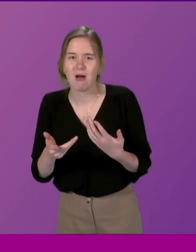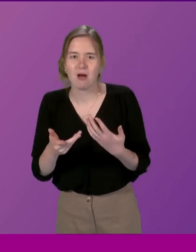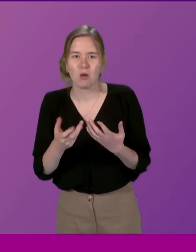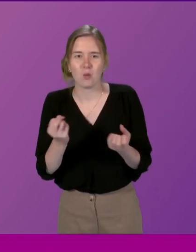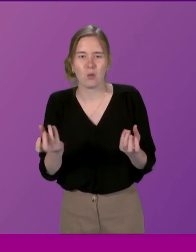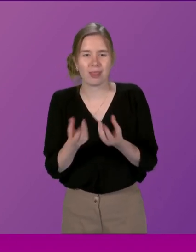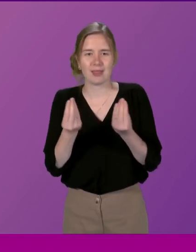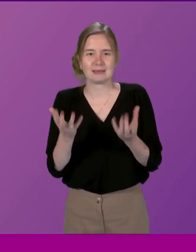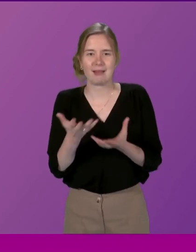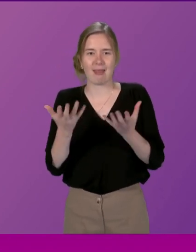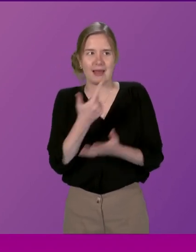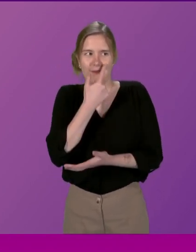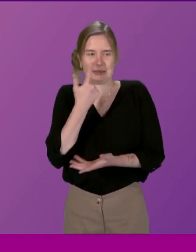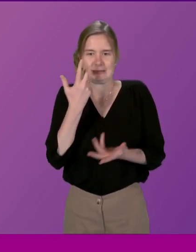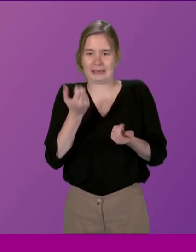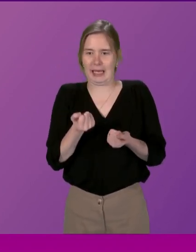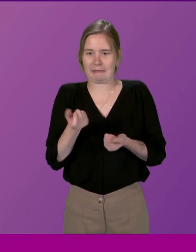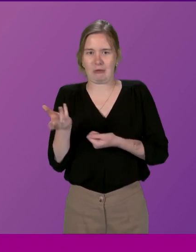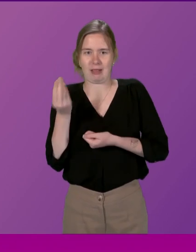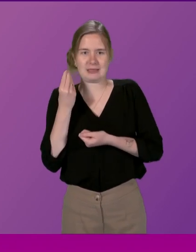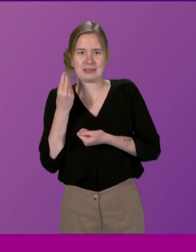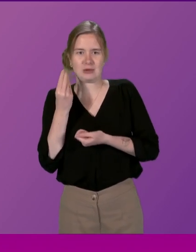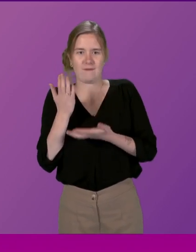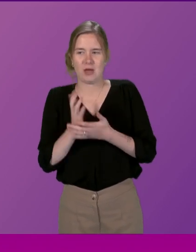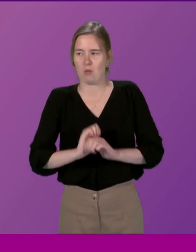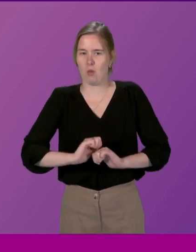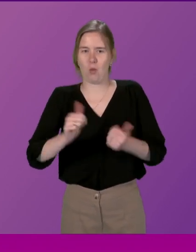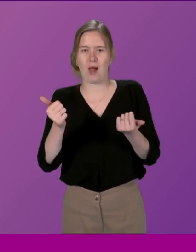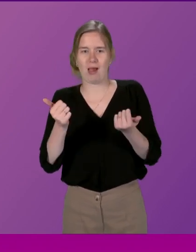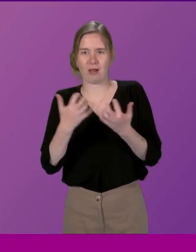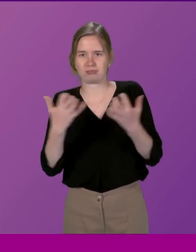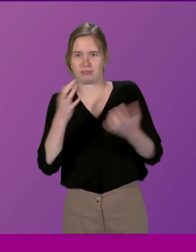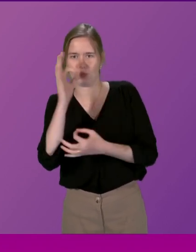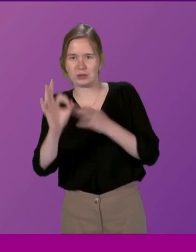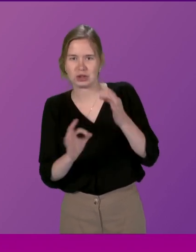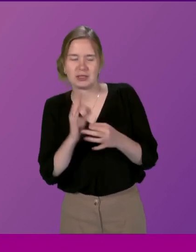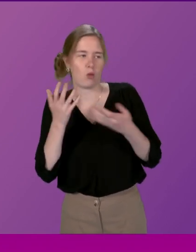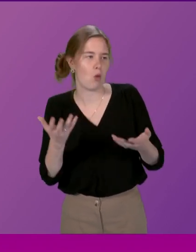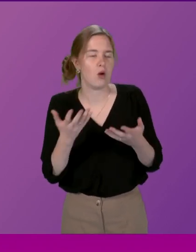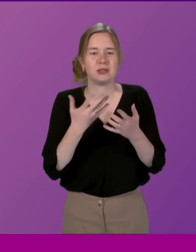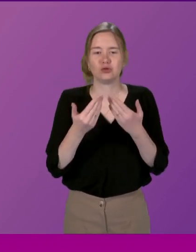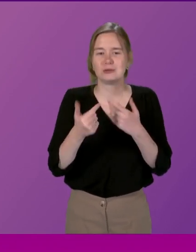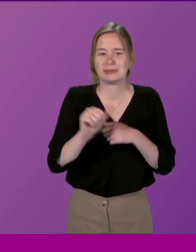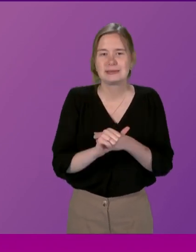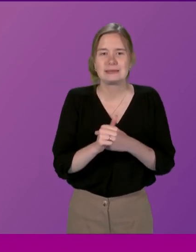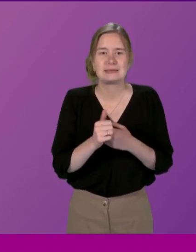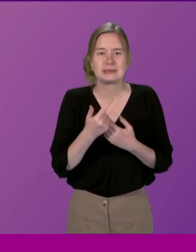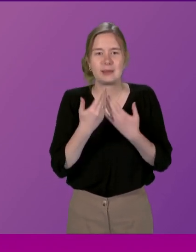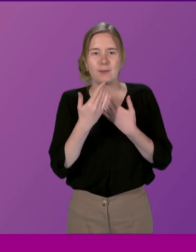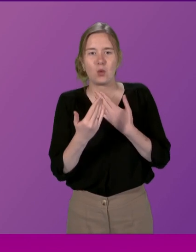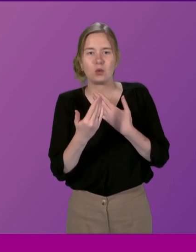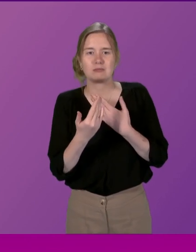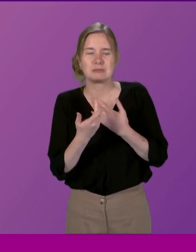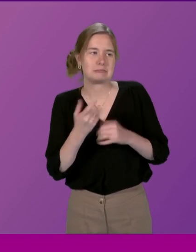sparklingly light evidence that they will listen in a very well-versed question or indeed, should I say, maybe a potentially